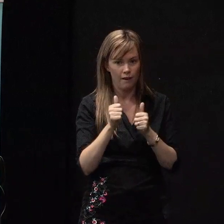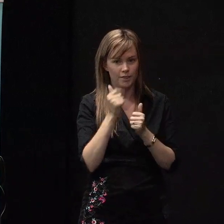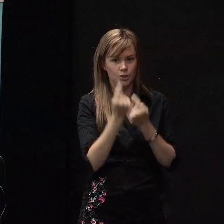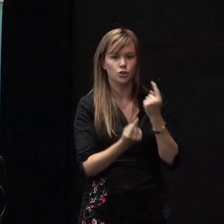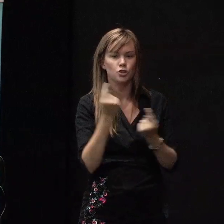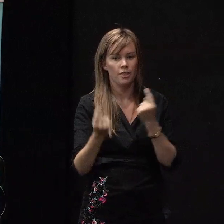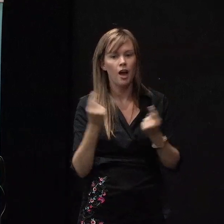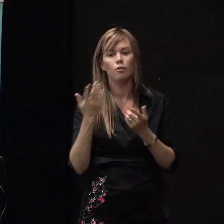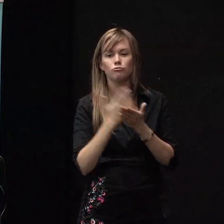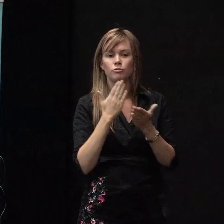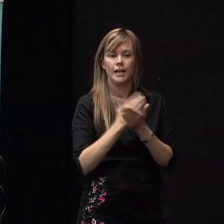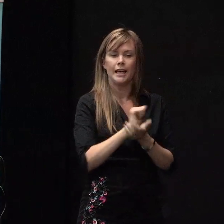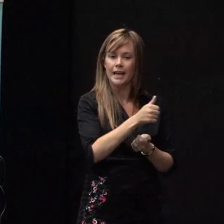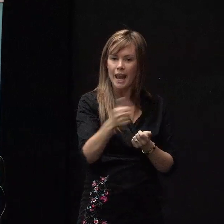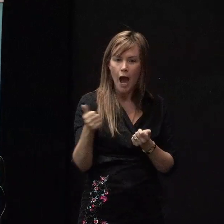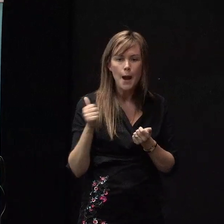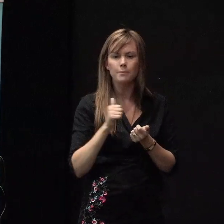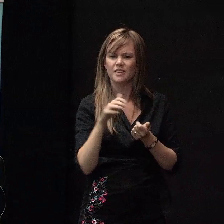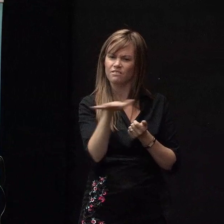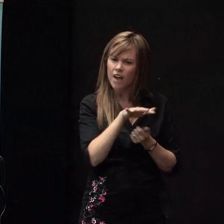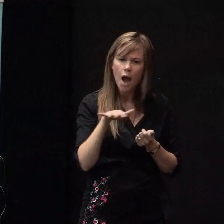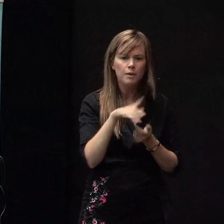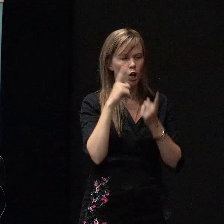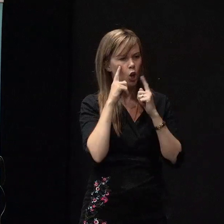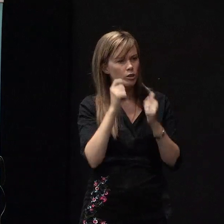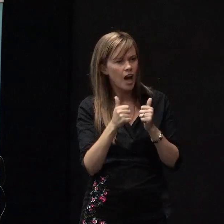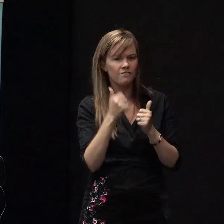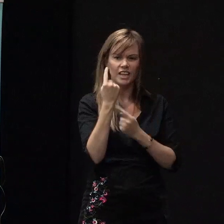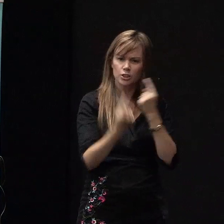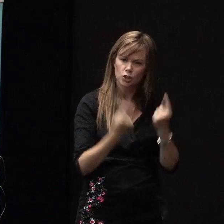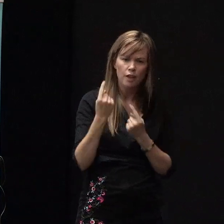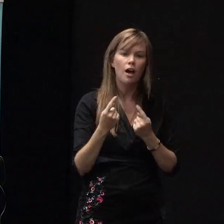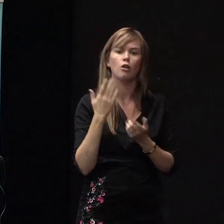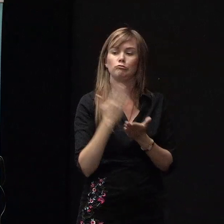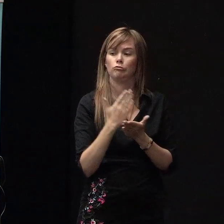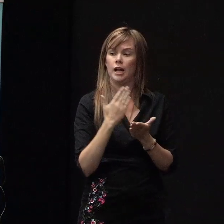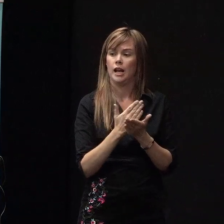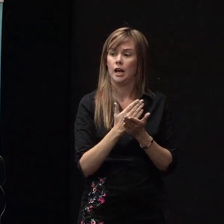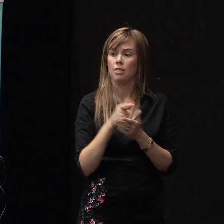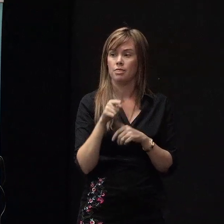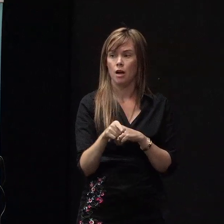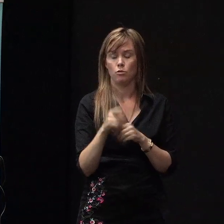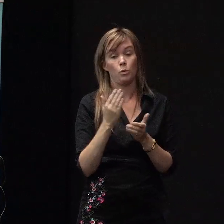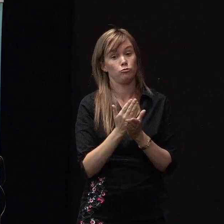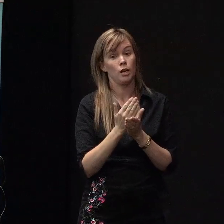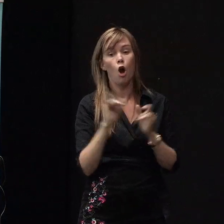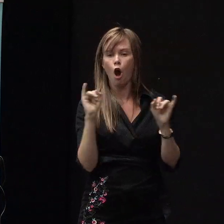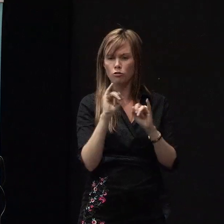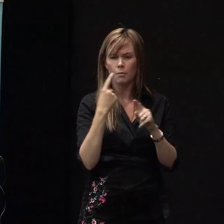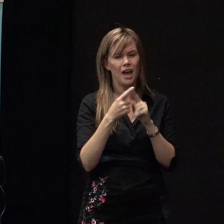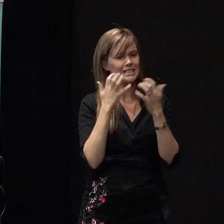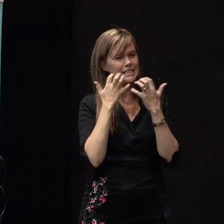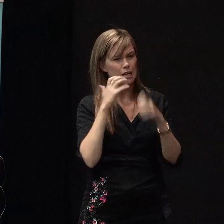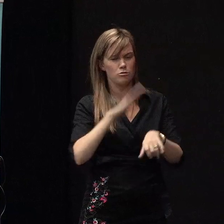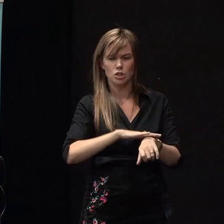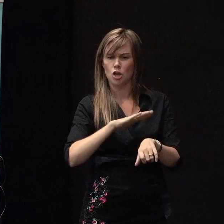Neighbours really looked out for neighbours. Family really looked out for family. And that was actually, although it was a horrible, scary phase